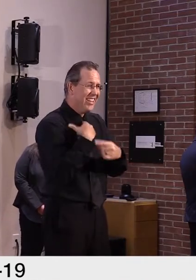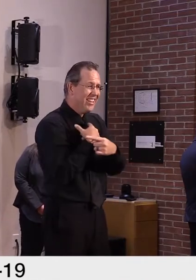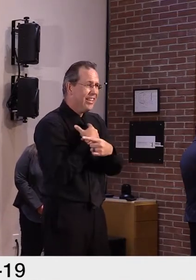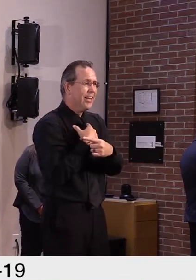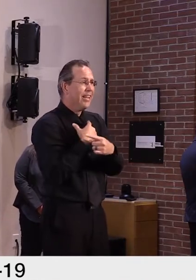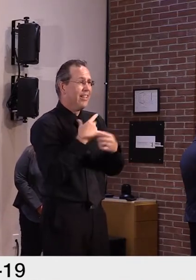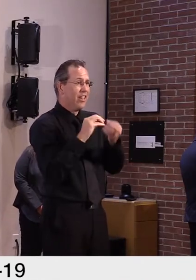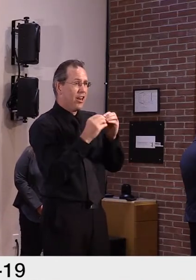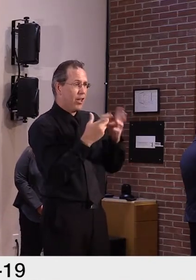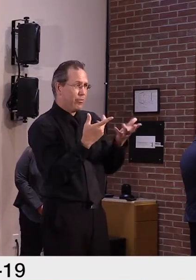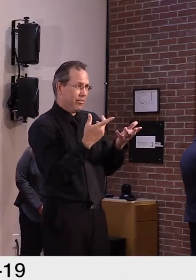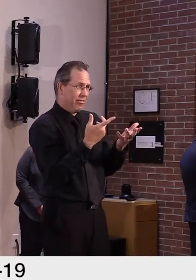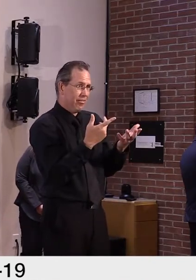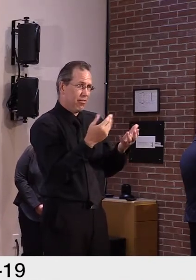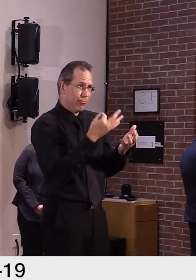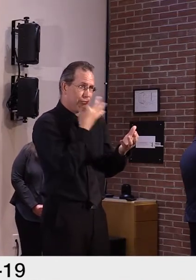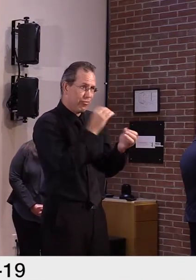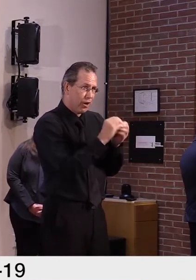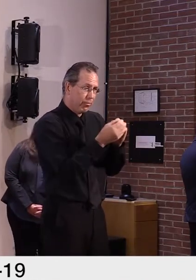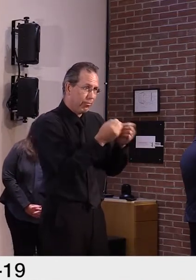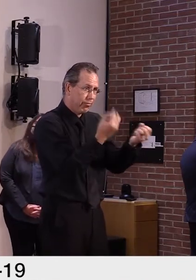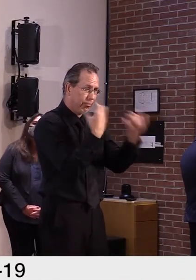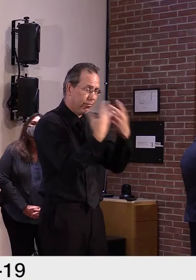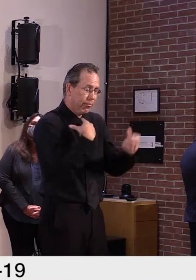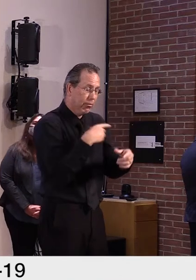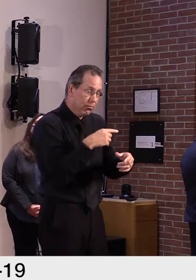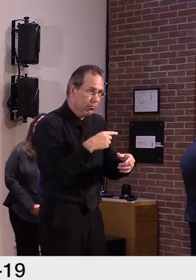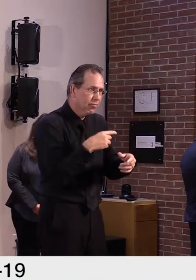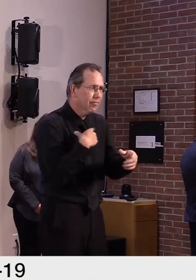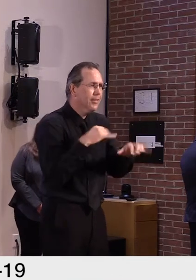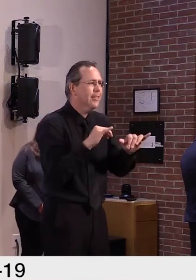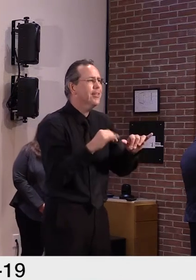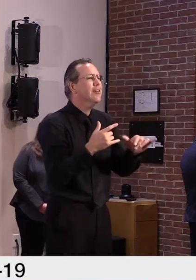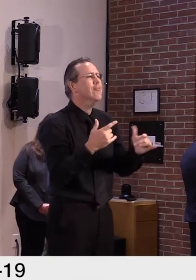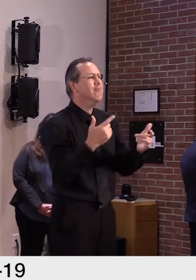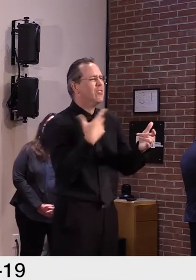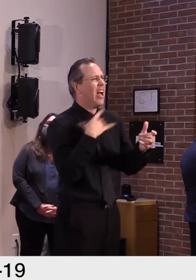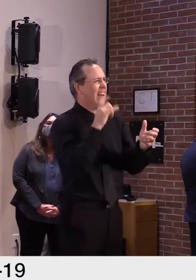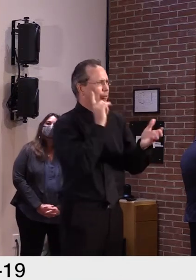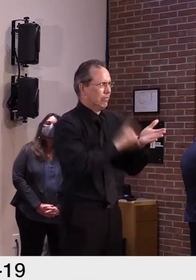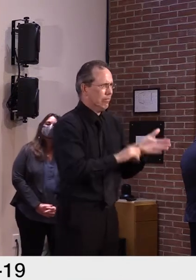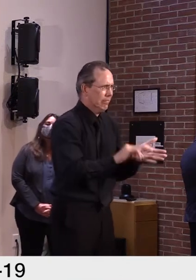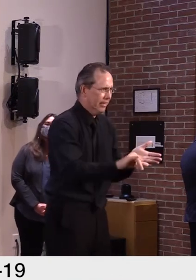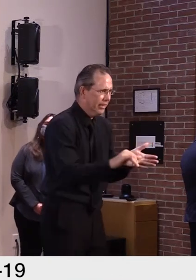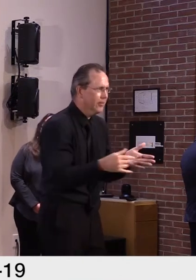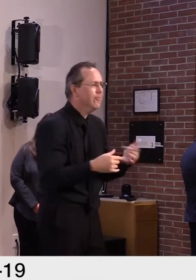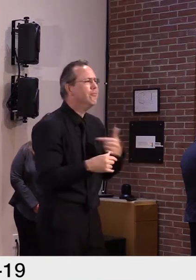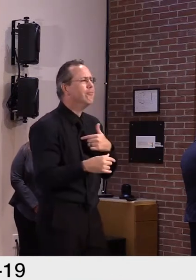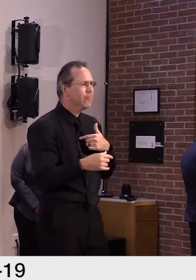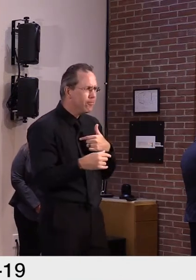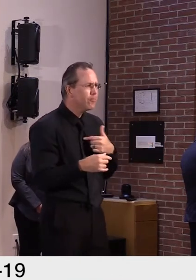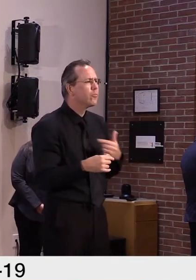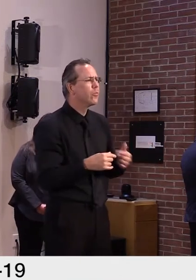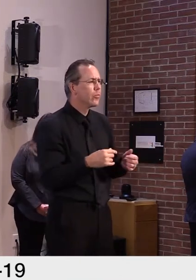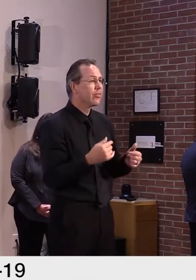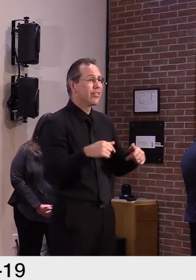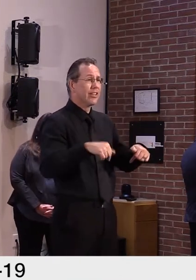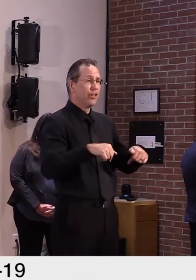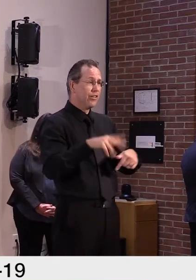who's immune from litigation, etc., is way beyond the state of Vermont